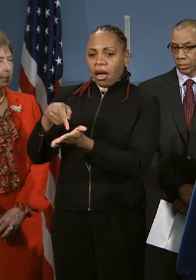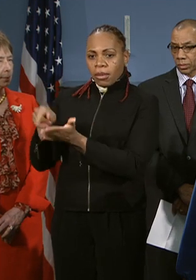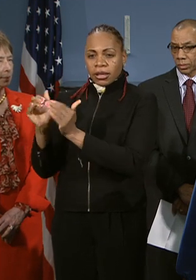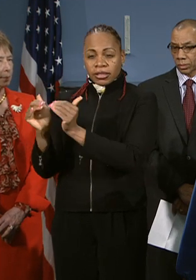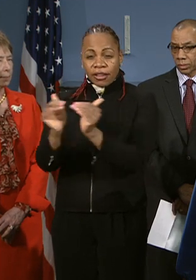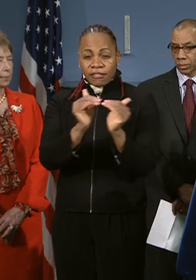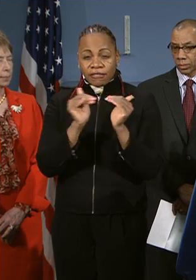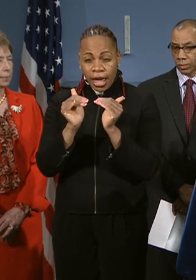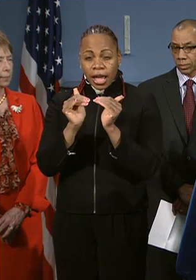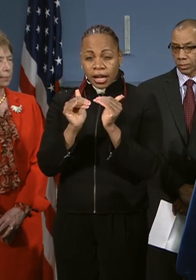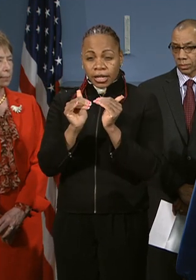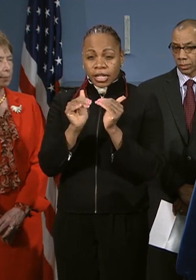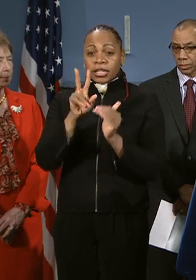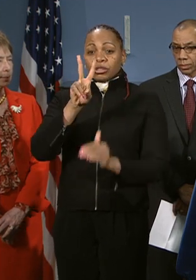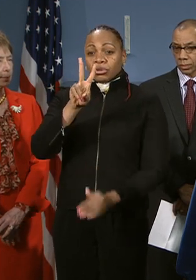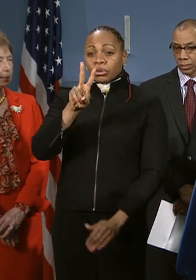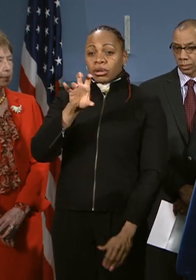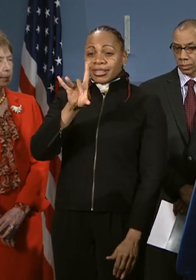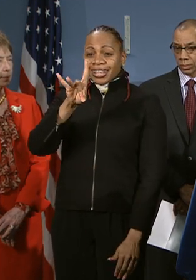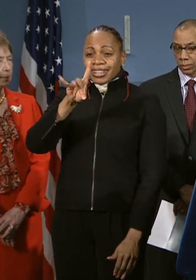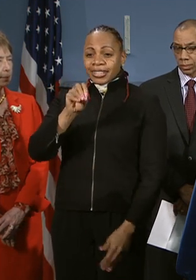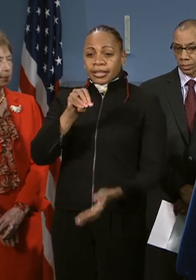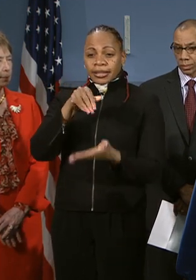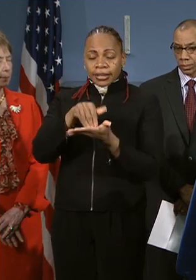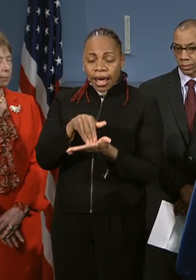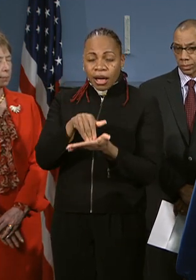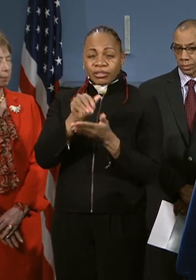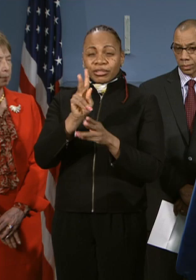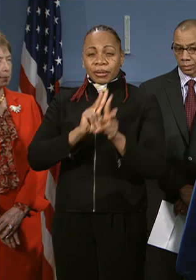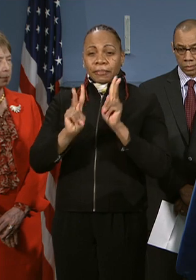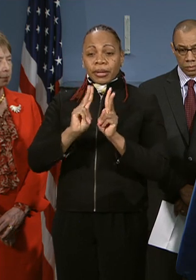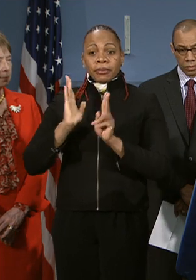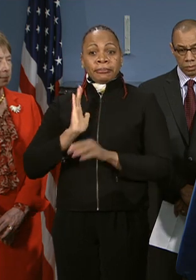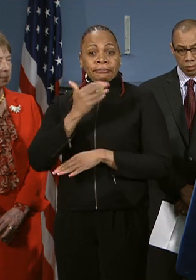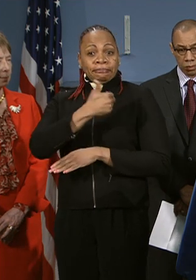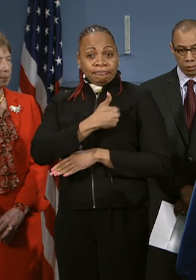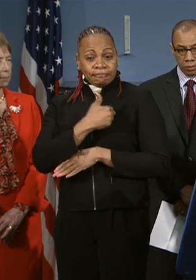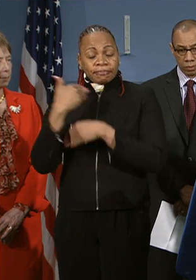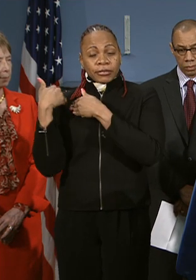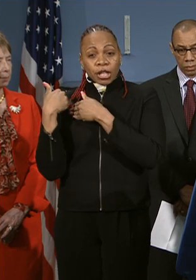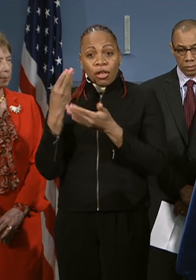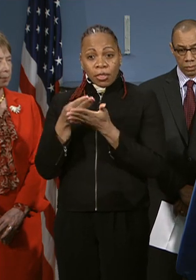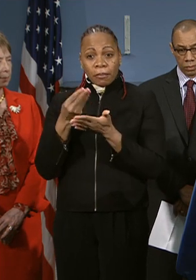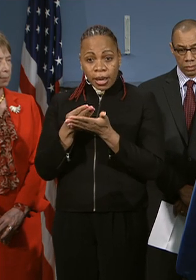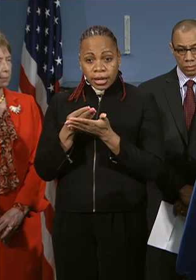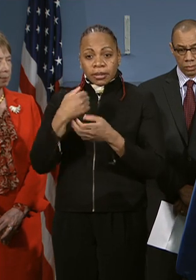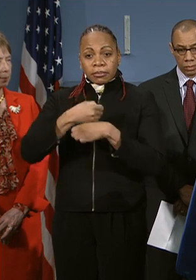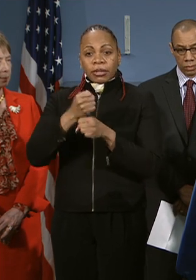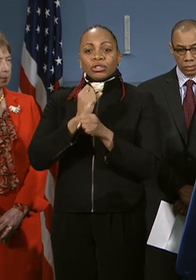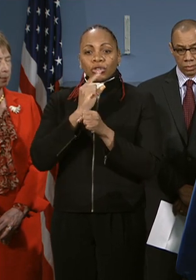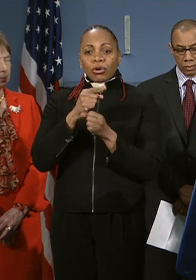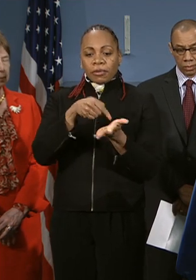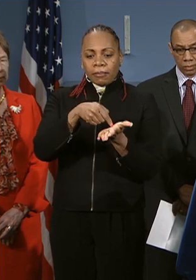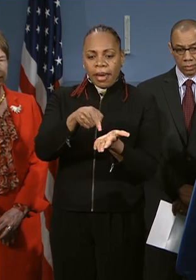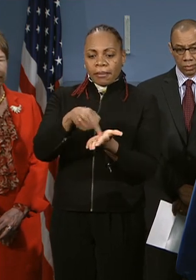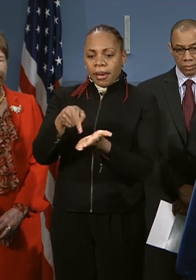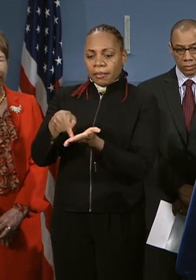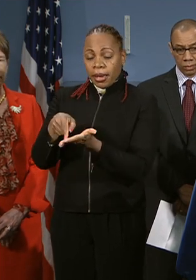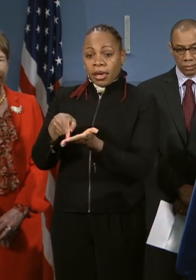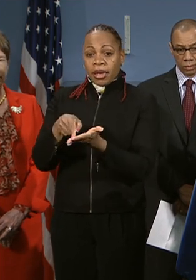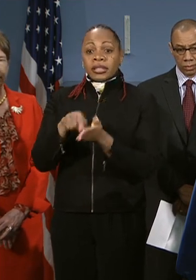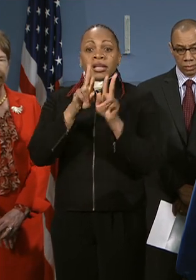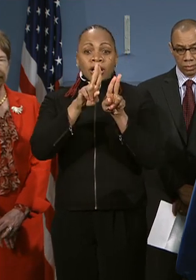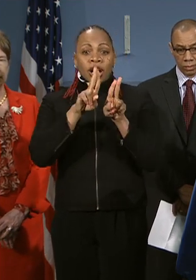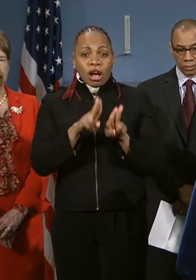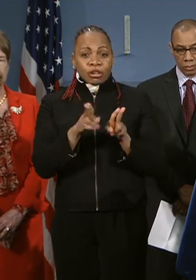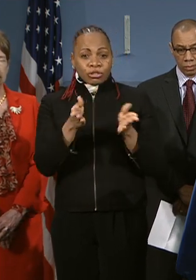That's 280,000 people, and our responsibility is to make sure the monies are going to them. And when we contract services out, to